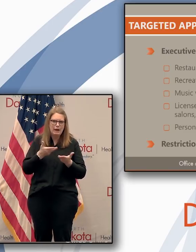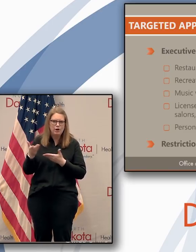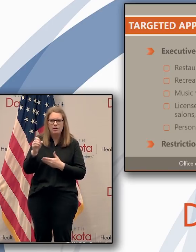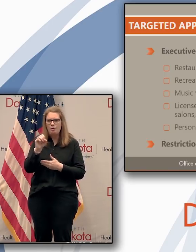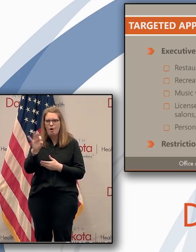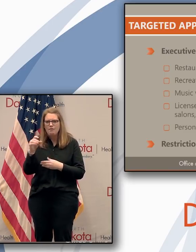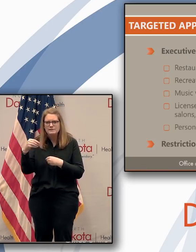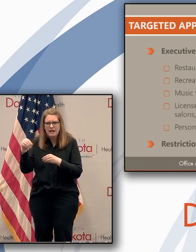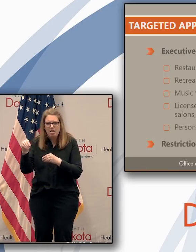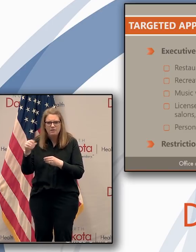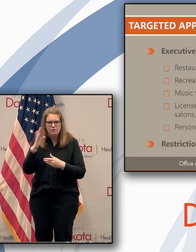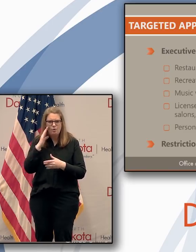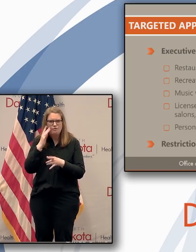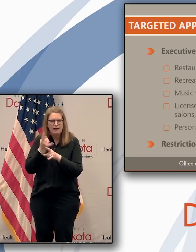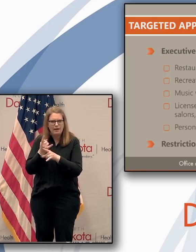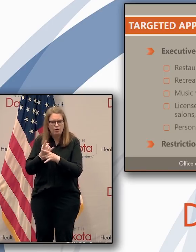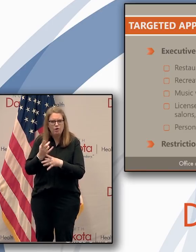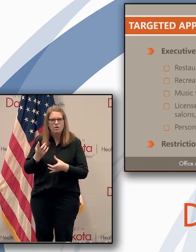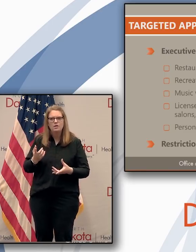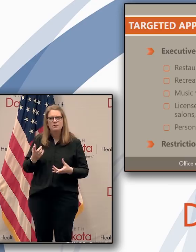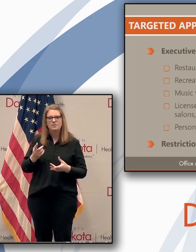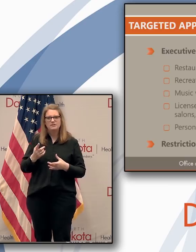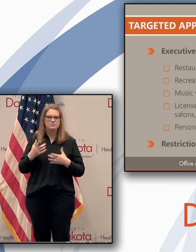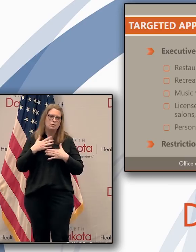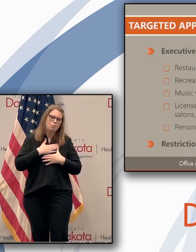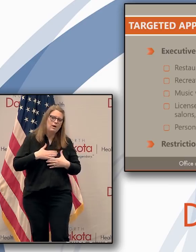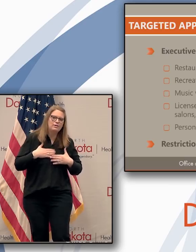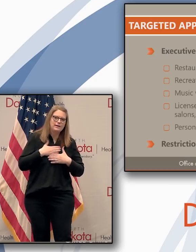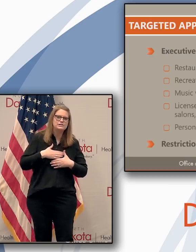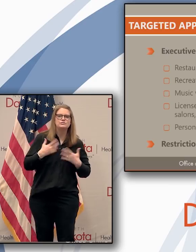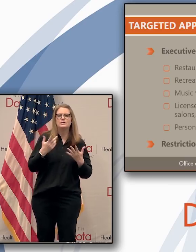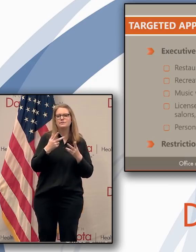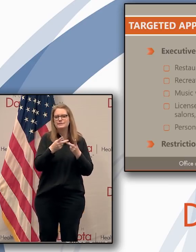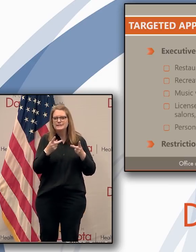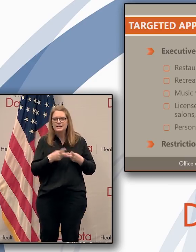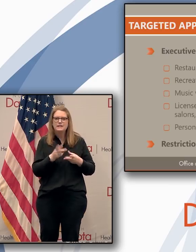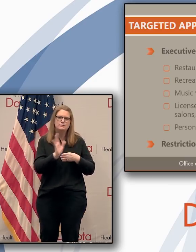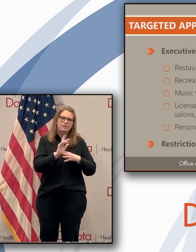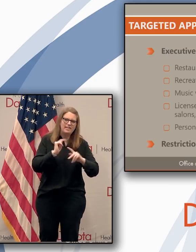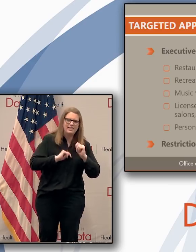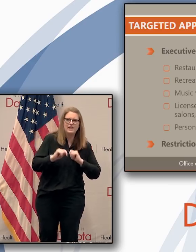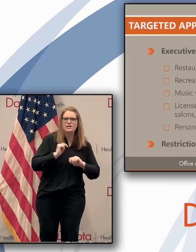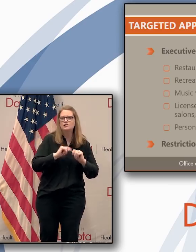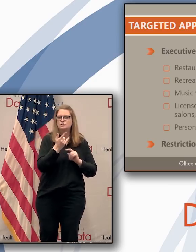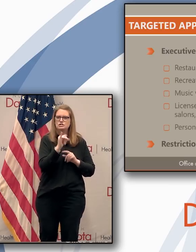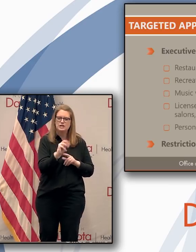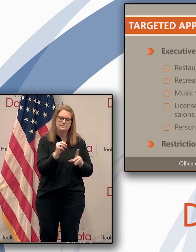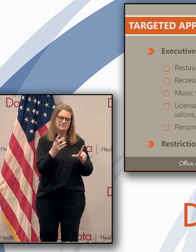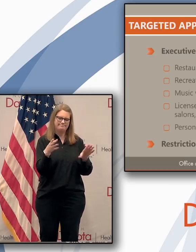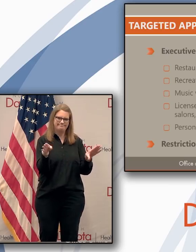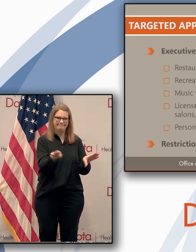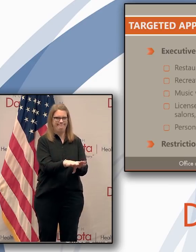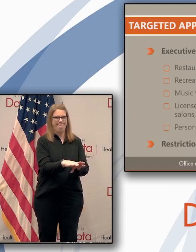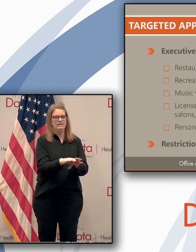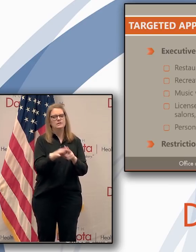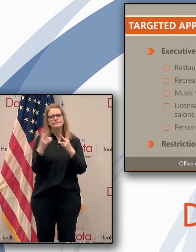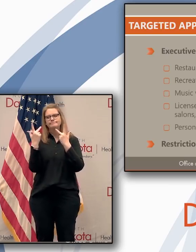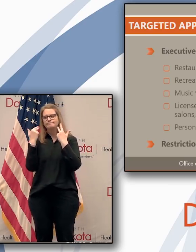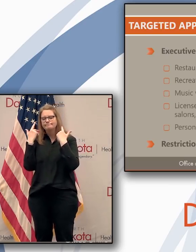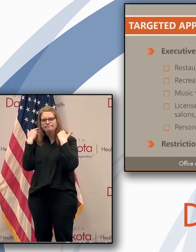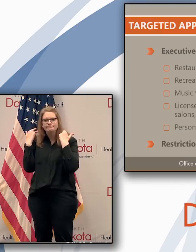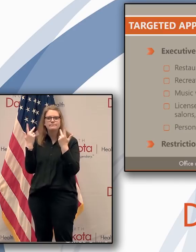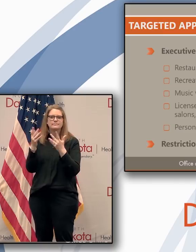sale businesses. But recreation facilities, health clubs, athletic facilities were closed. Cosmetologists,